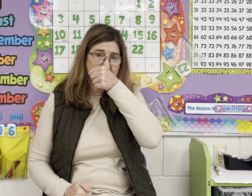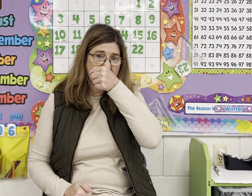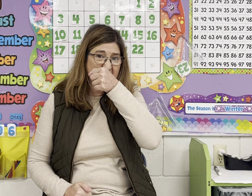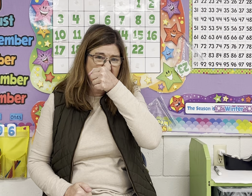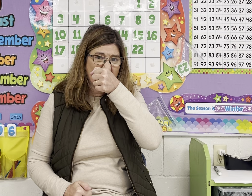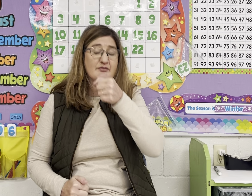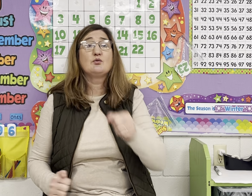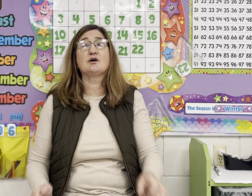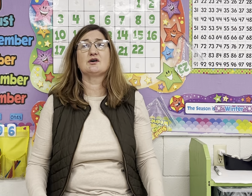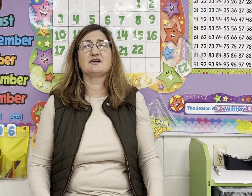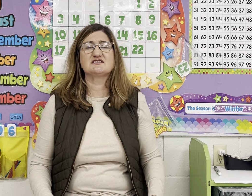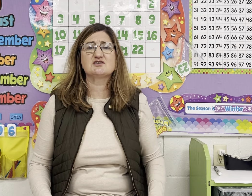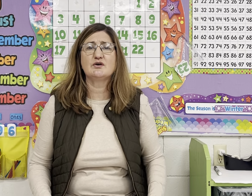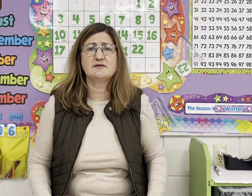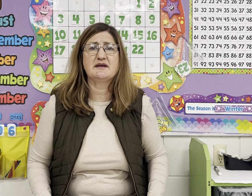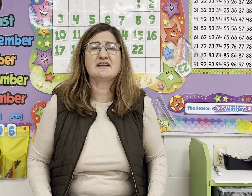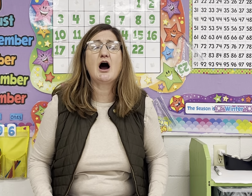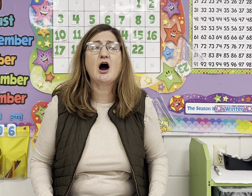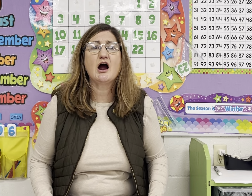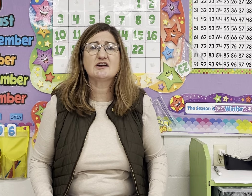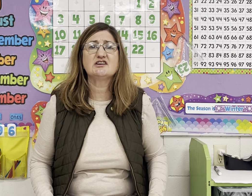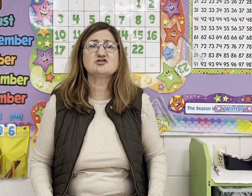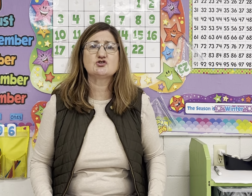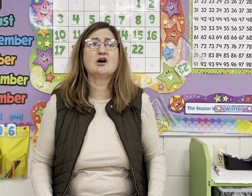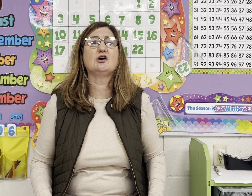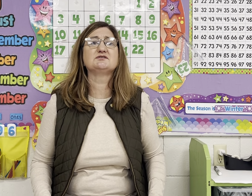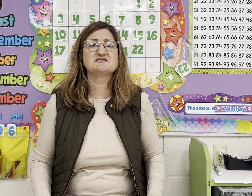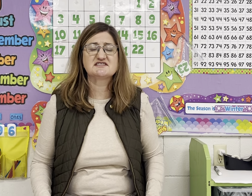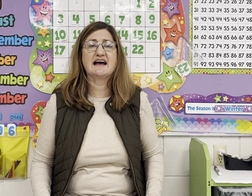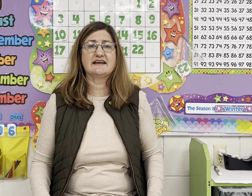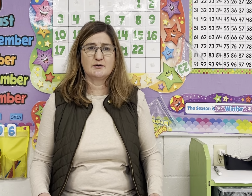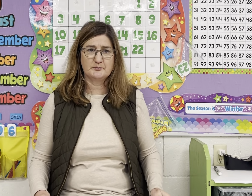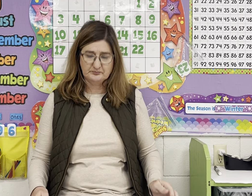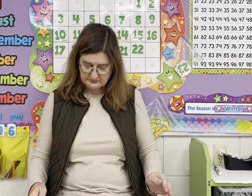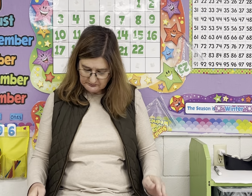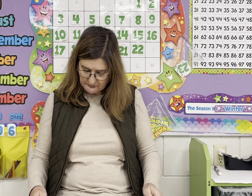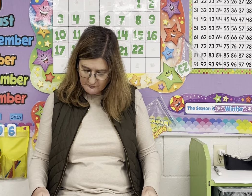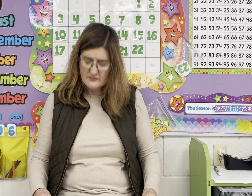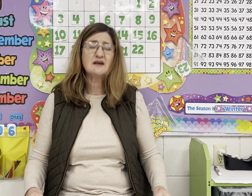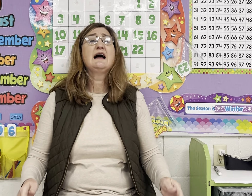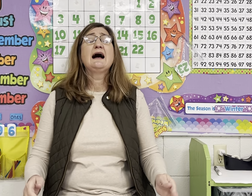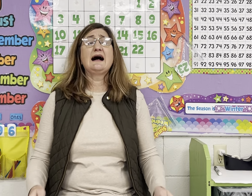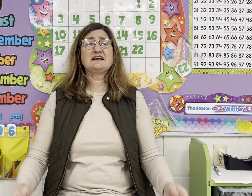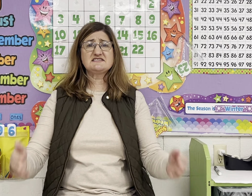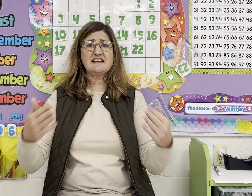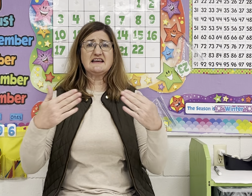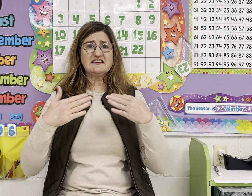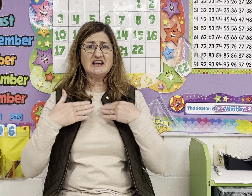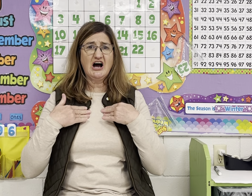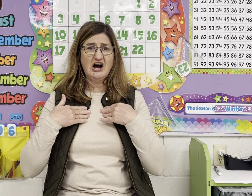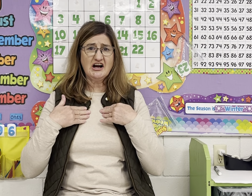middle of the word. It's going to be an R controlled sound. I'll say yarn.